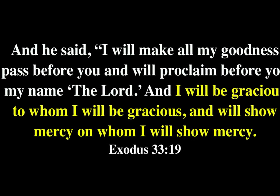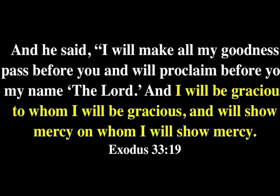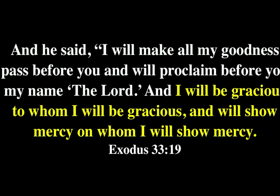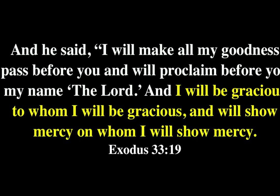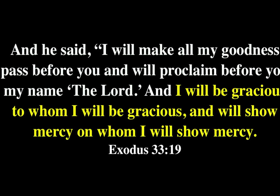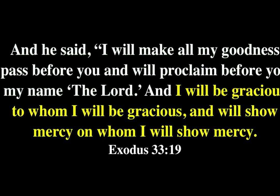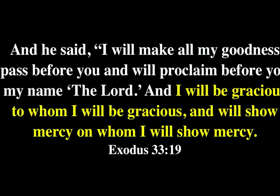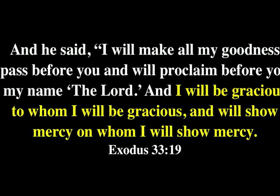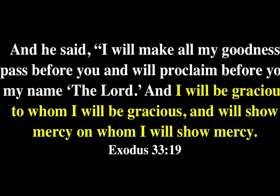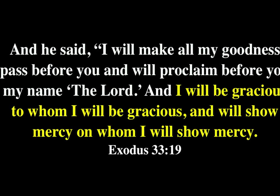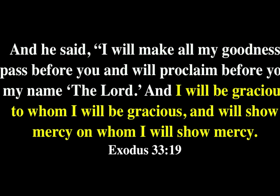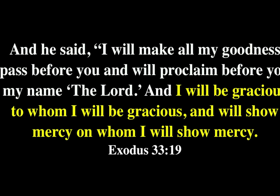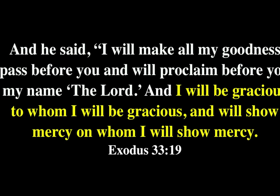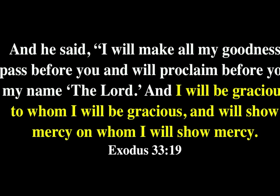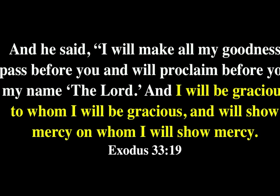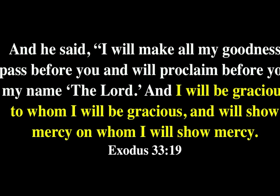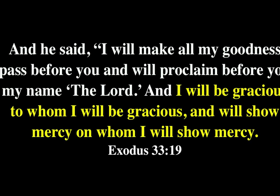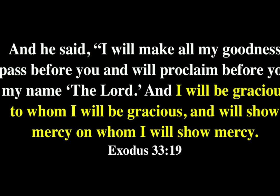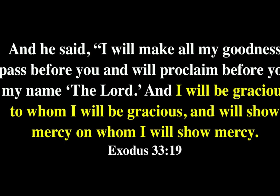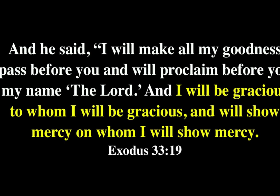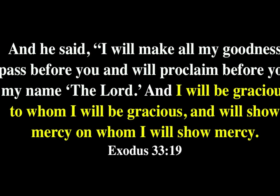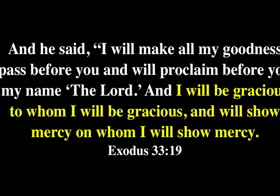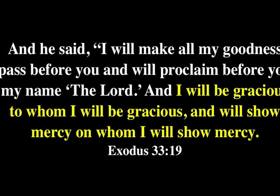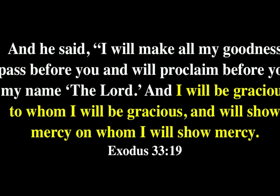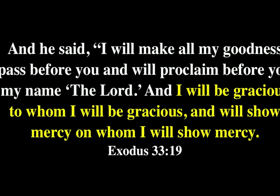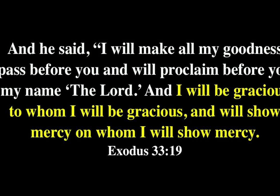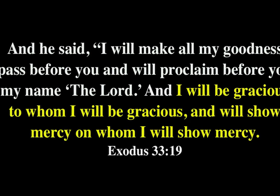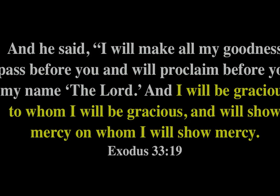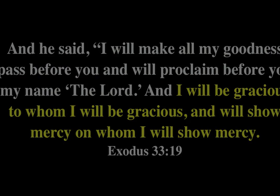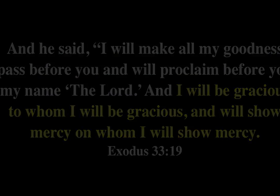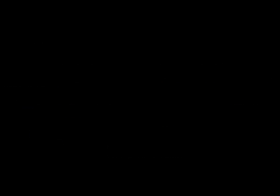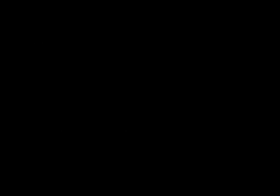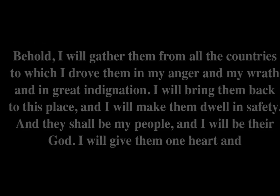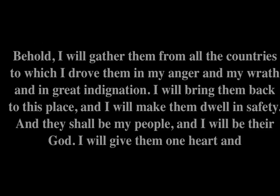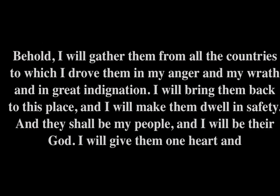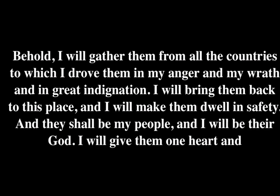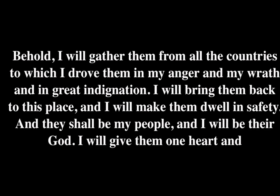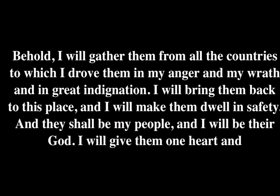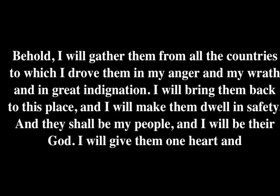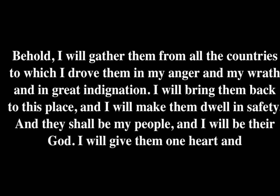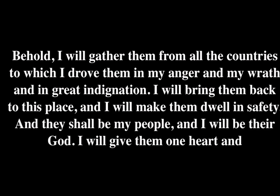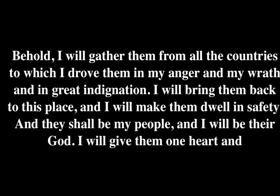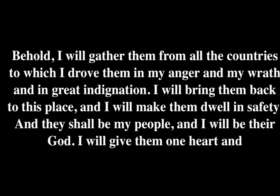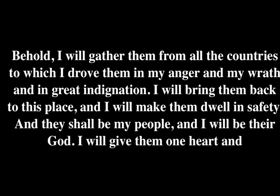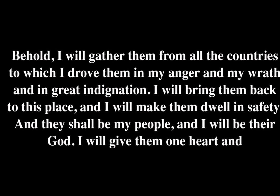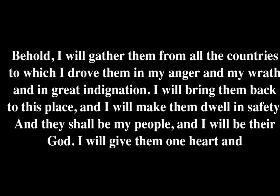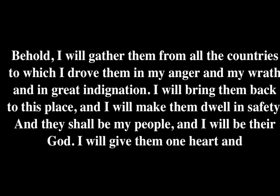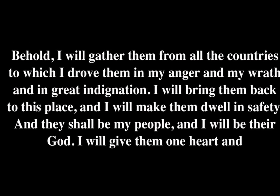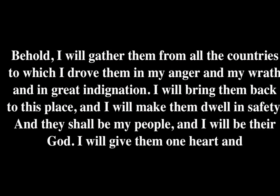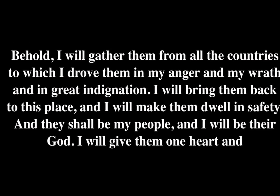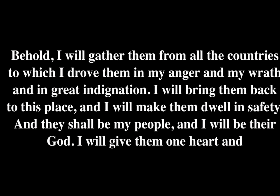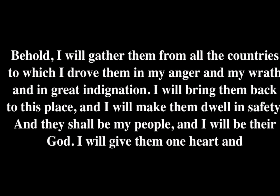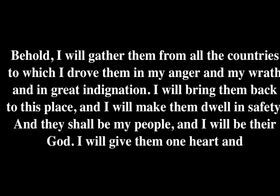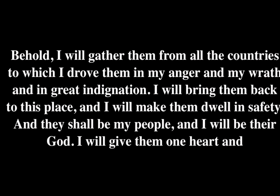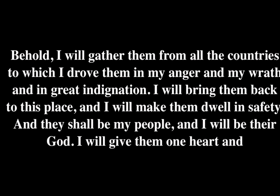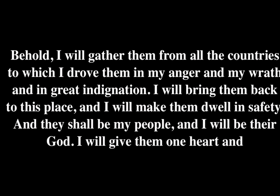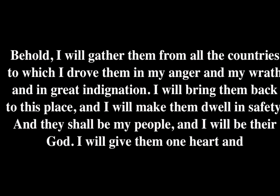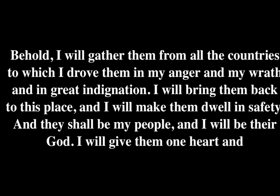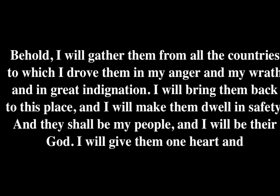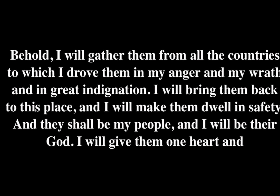And I will be gracious to whom I will be gracious and will show mercy on whom I will show mercy. Behold, I will gather from them all the countries